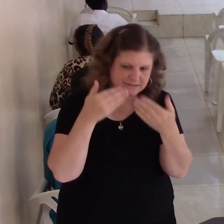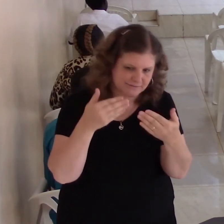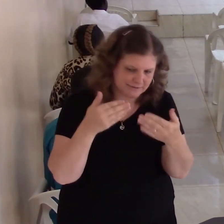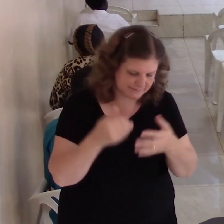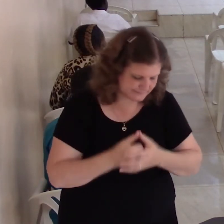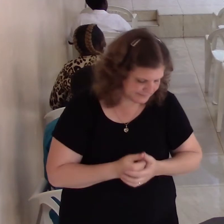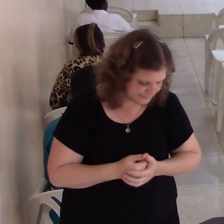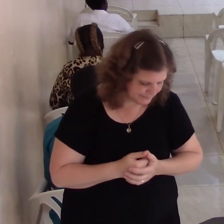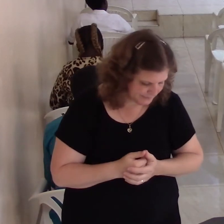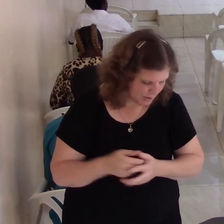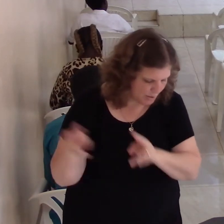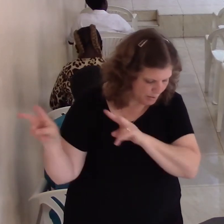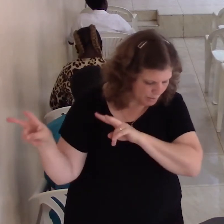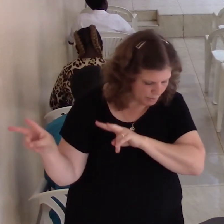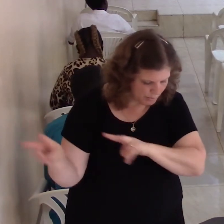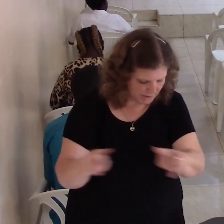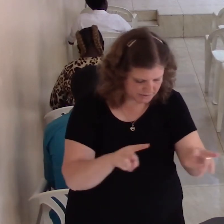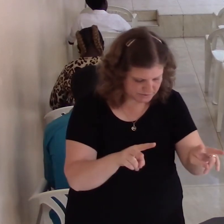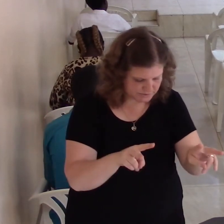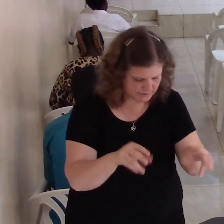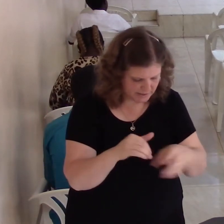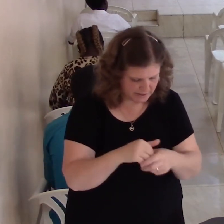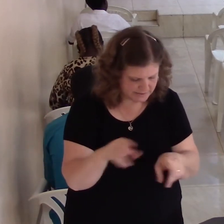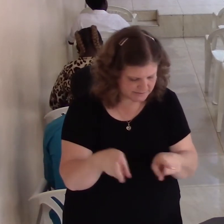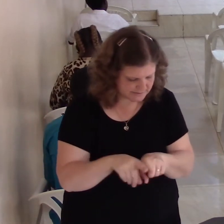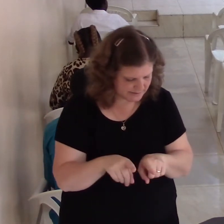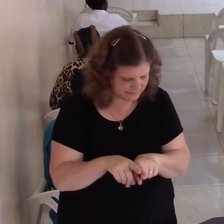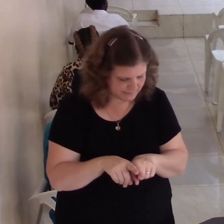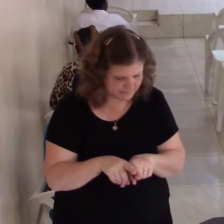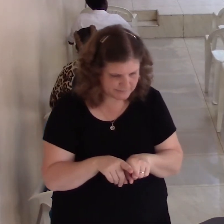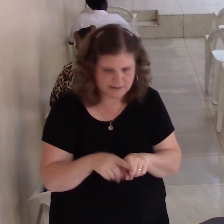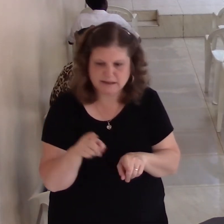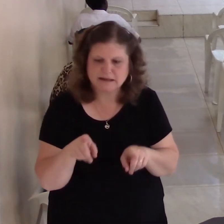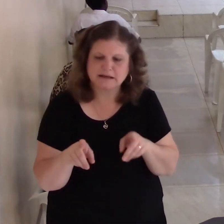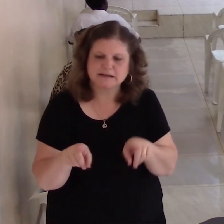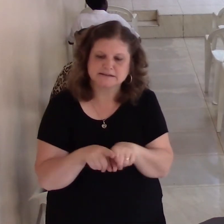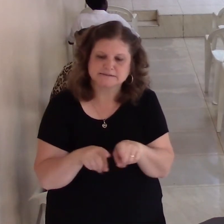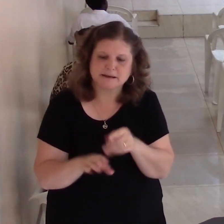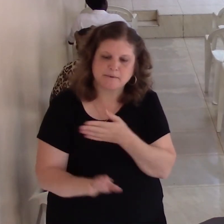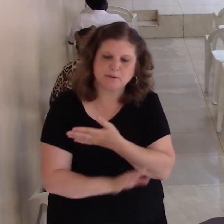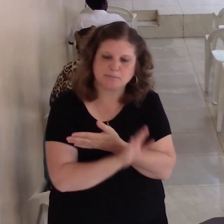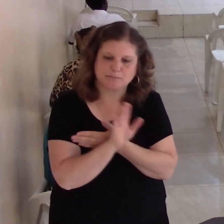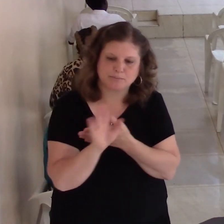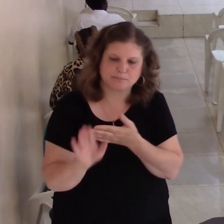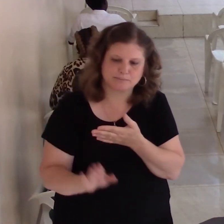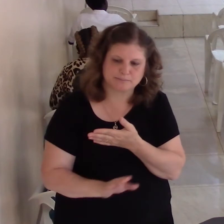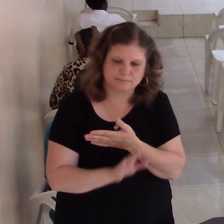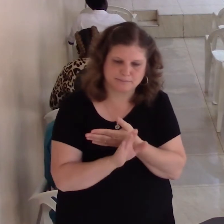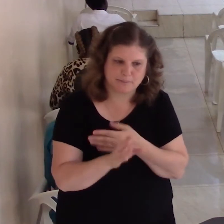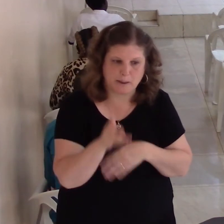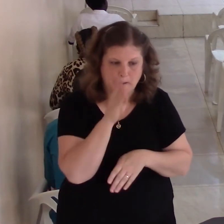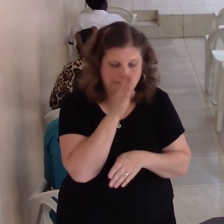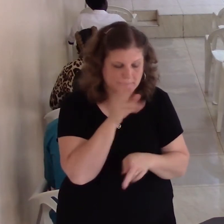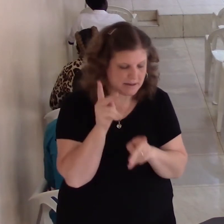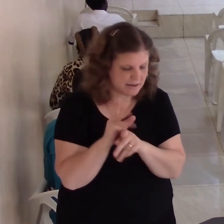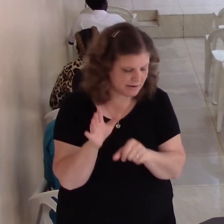watch in the same. Say, be careful. You can take it in several different ways, and this is one way.